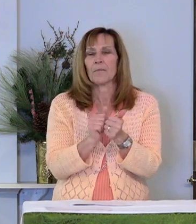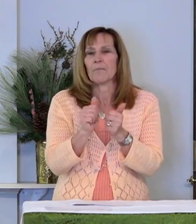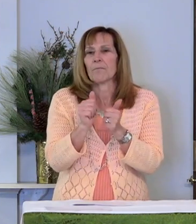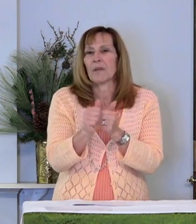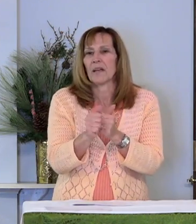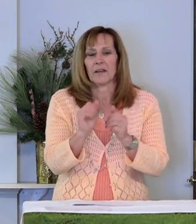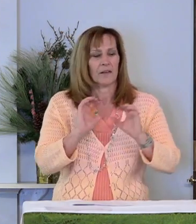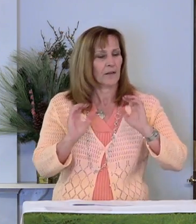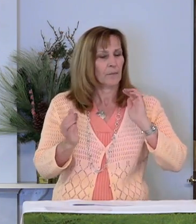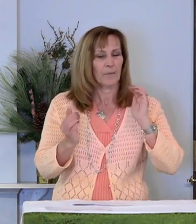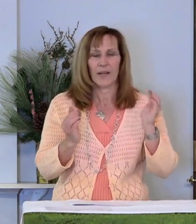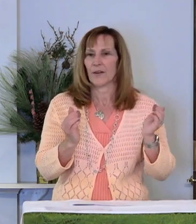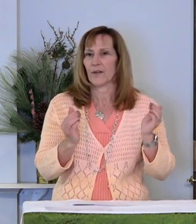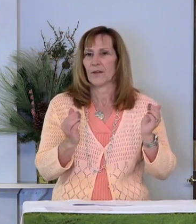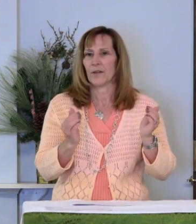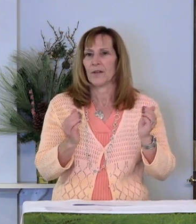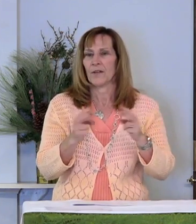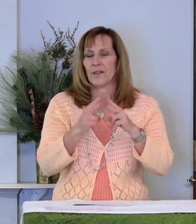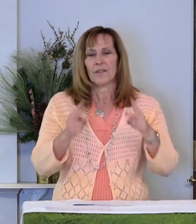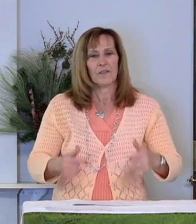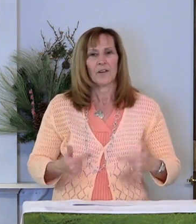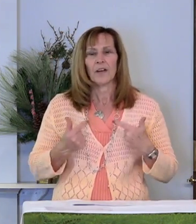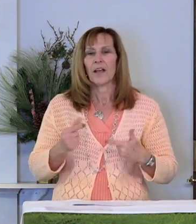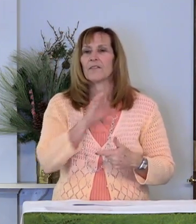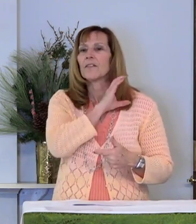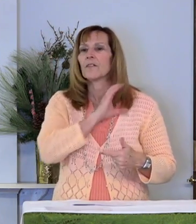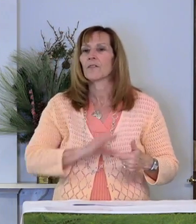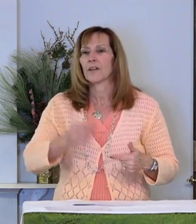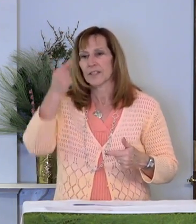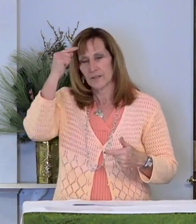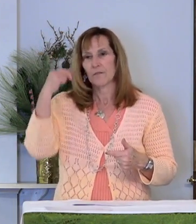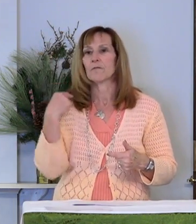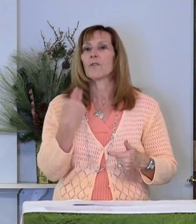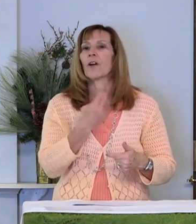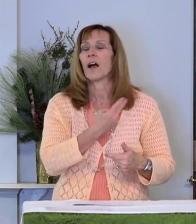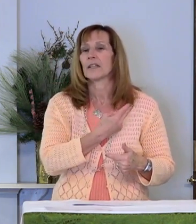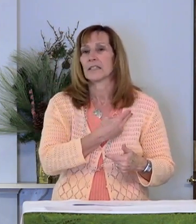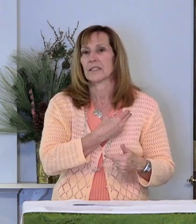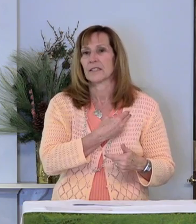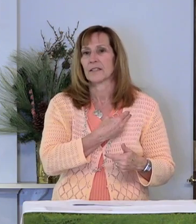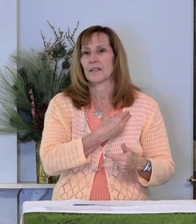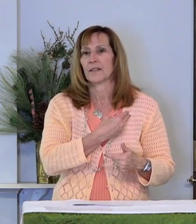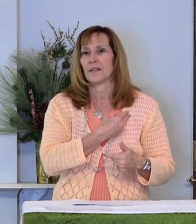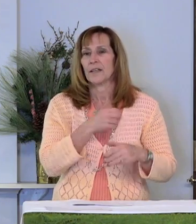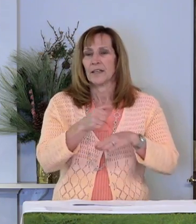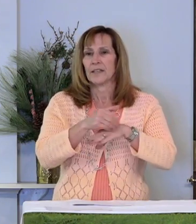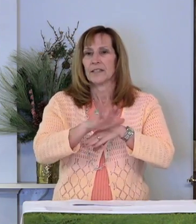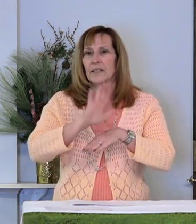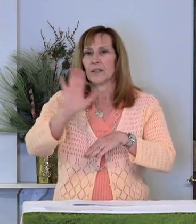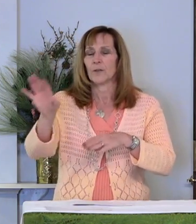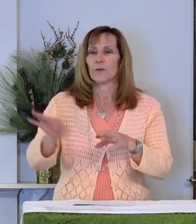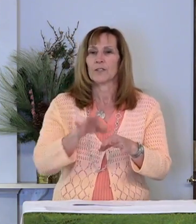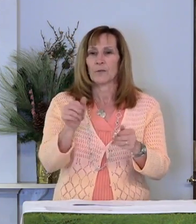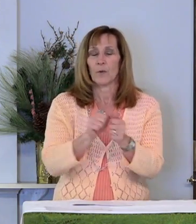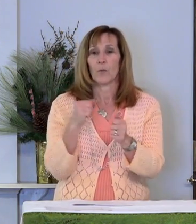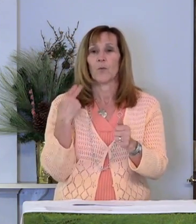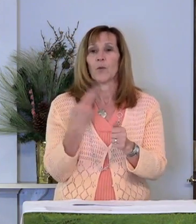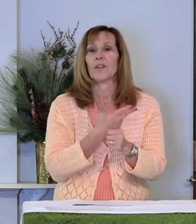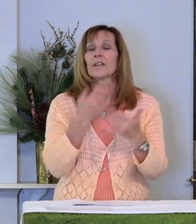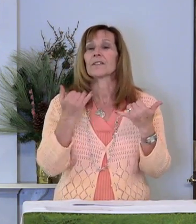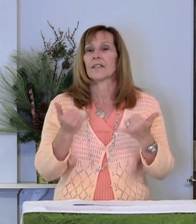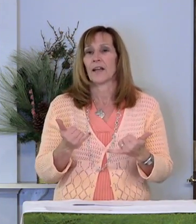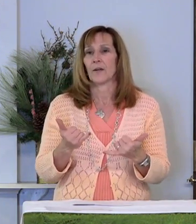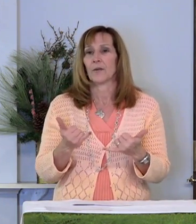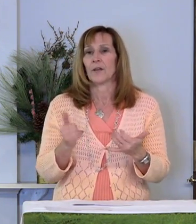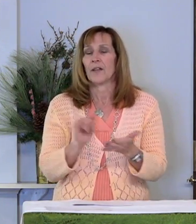compare the very life of Christ for us. Send your spirit with us now